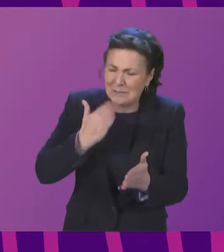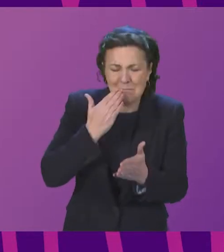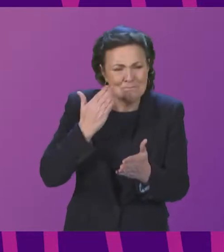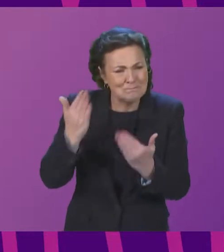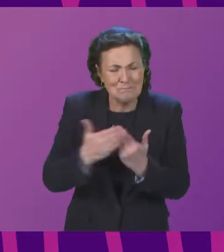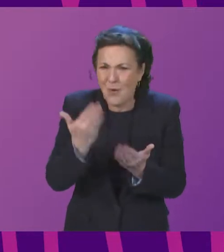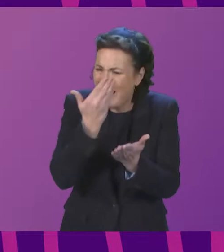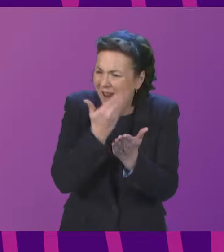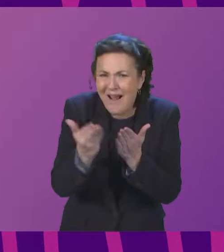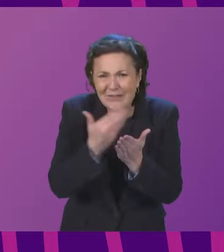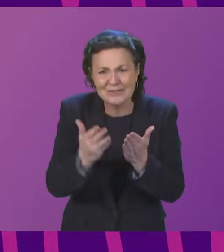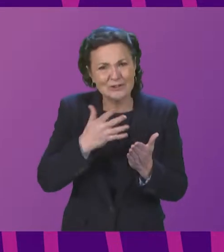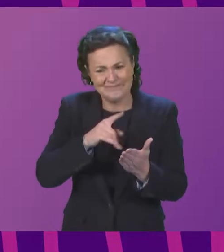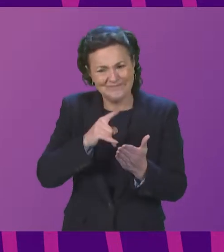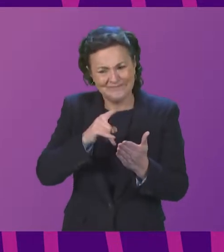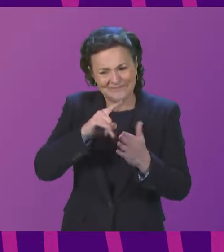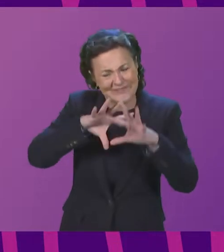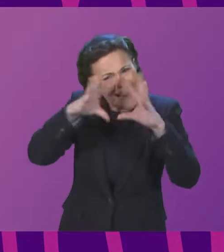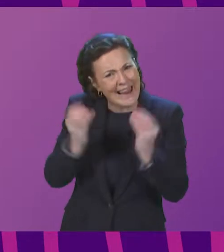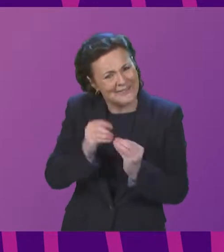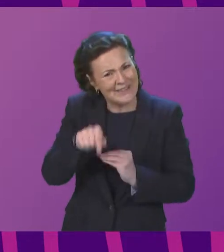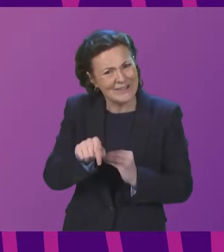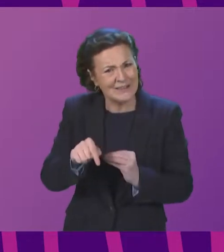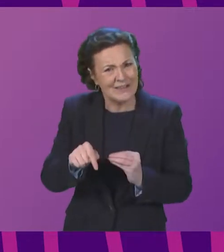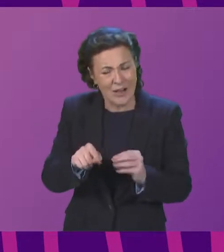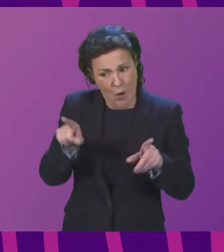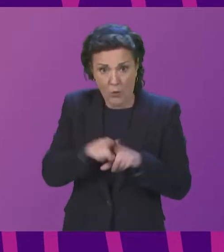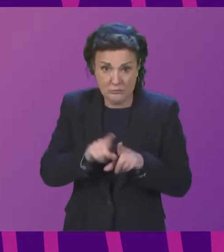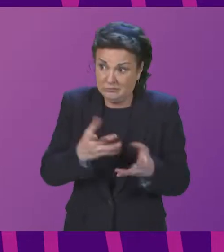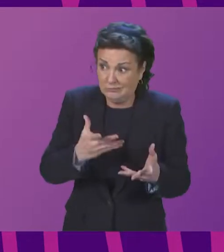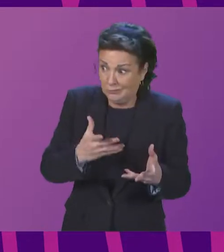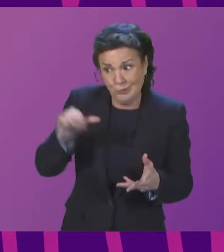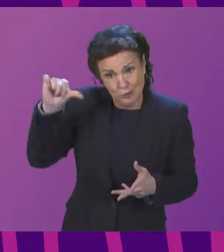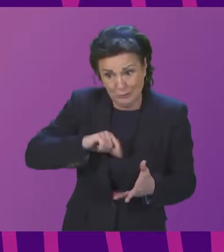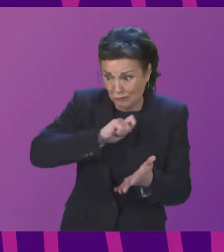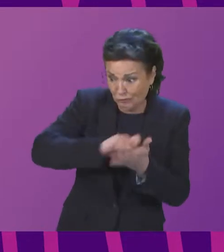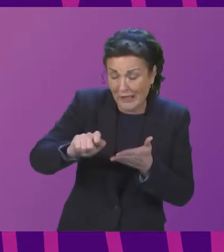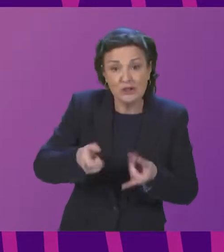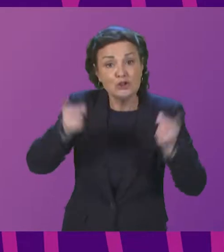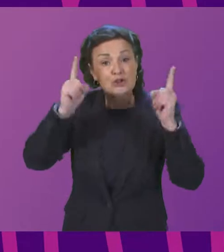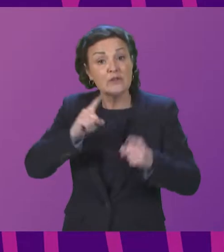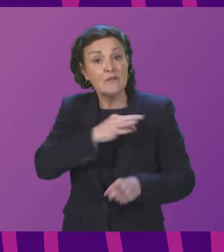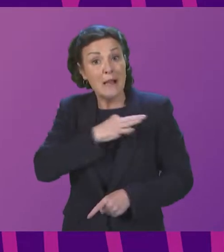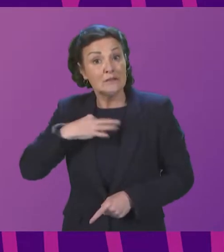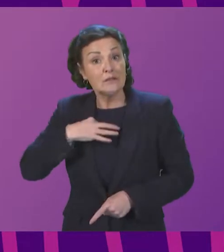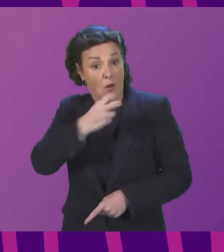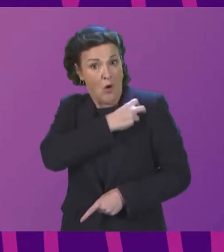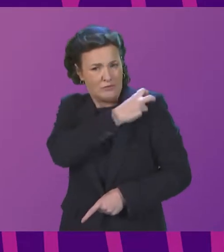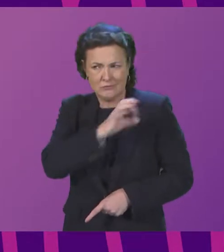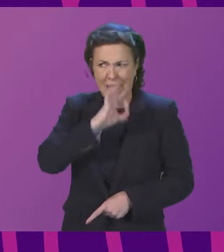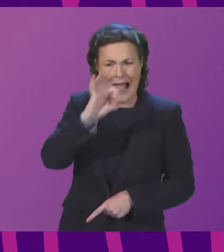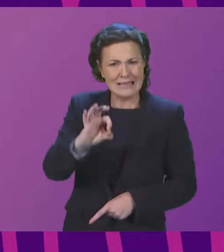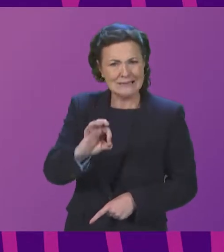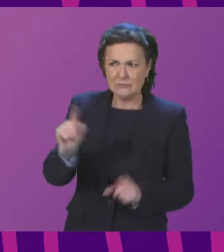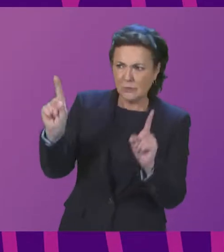on all of this and we should be at least writing to the the chief medical officer here in Scotland to ask